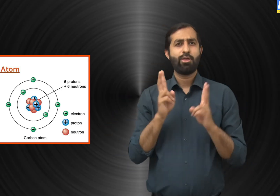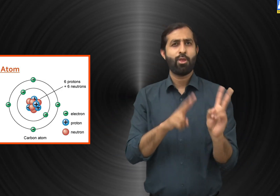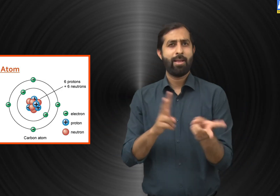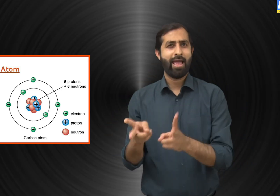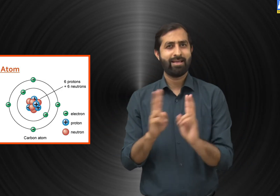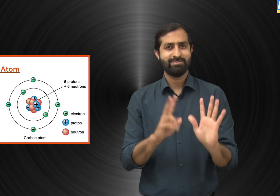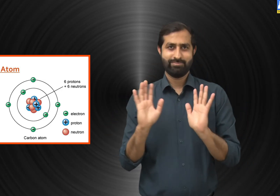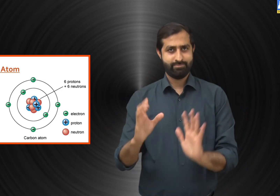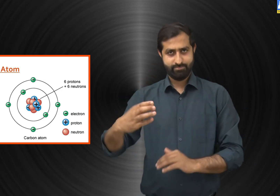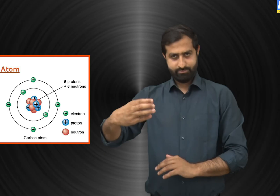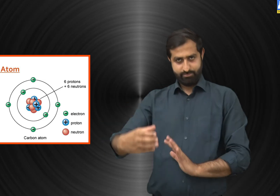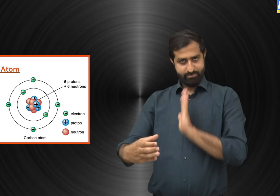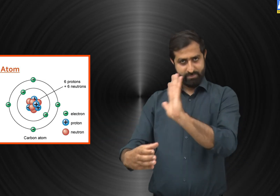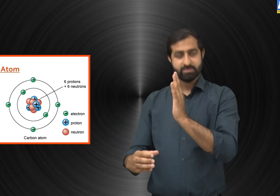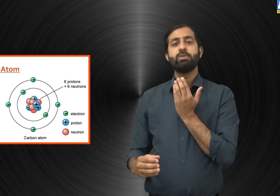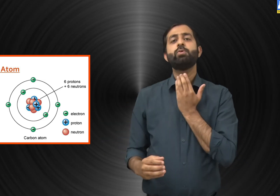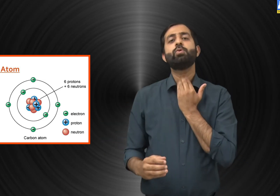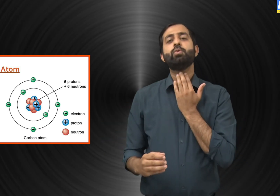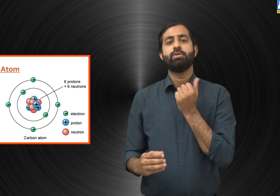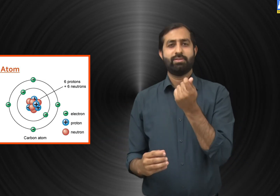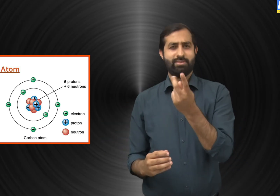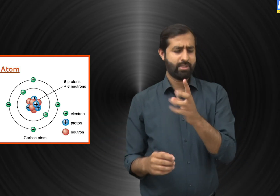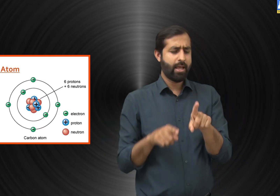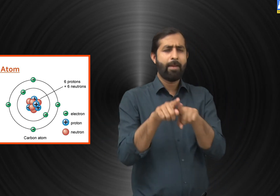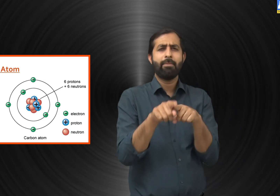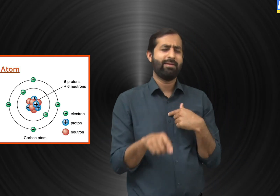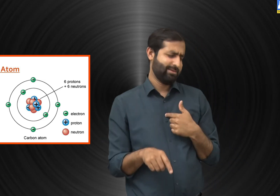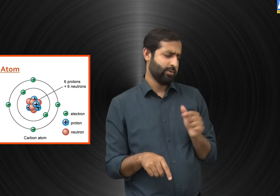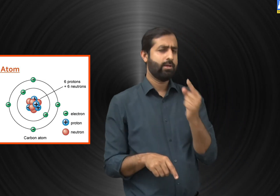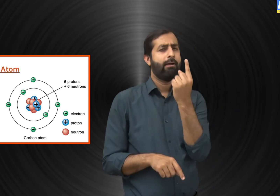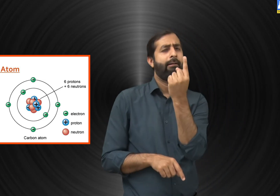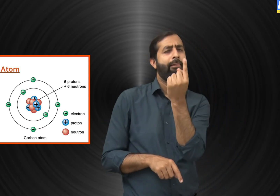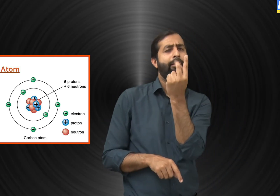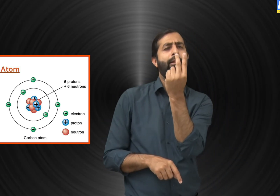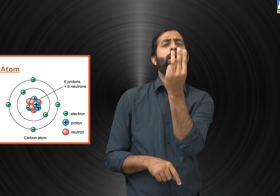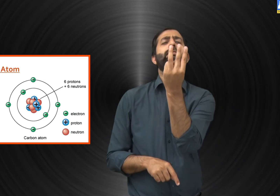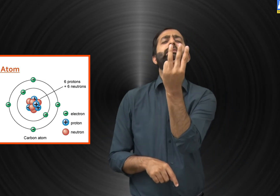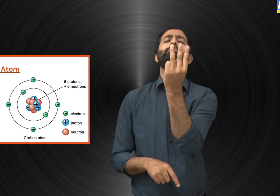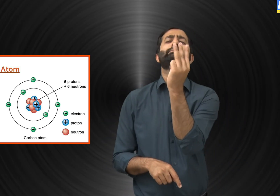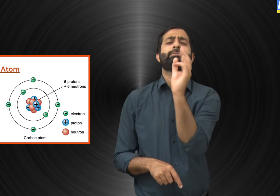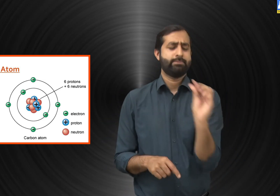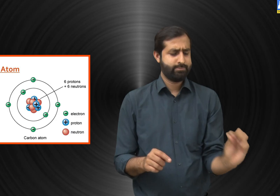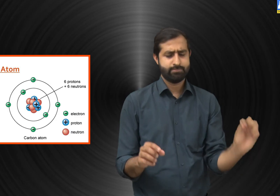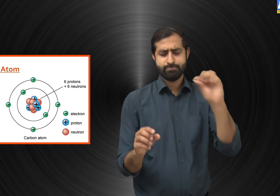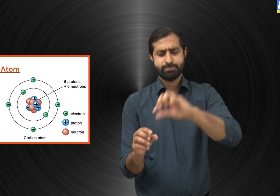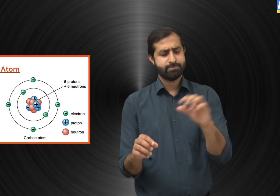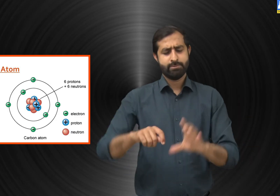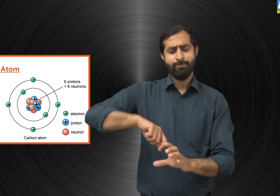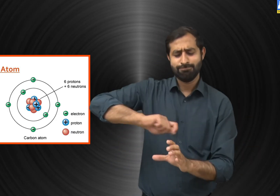adding anything in it, it is tasteless. If we add a few amount of sugar, like two or three particles of sugar